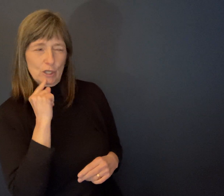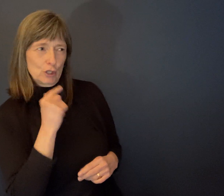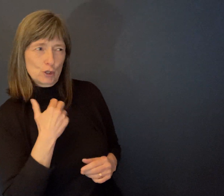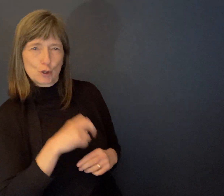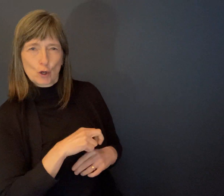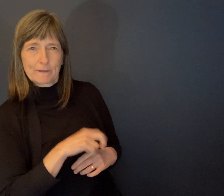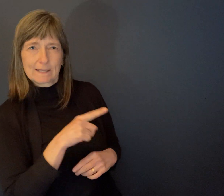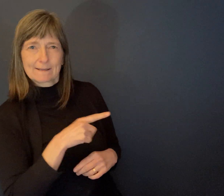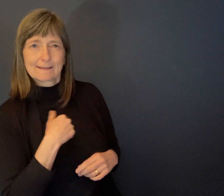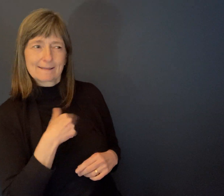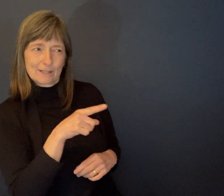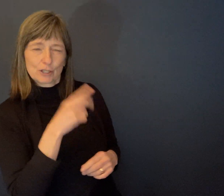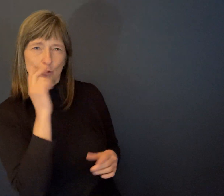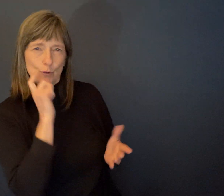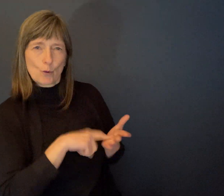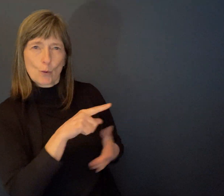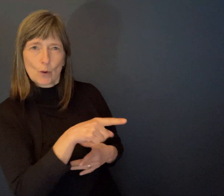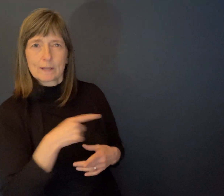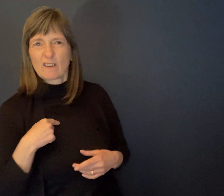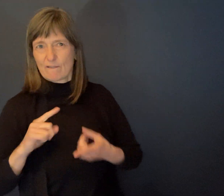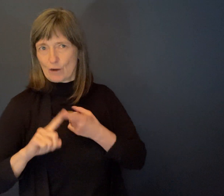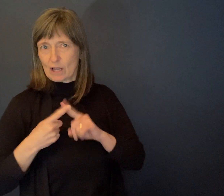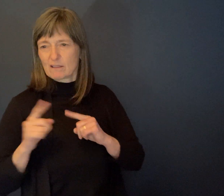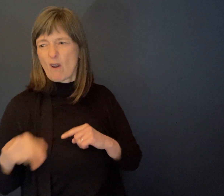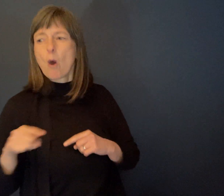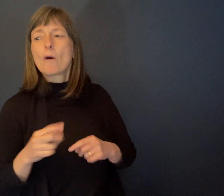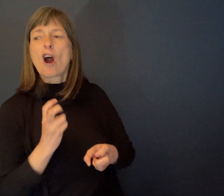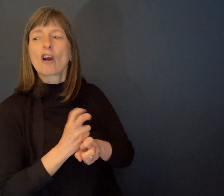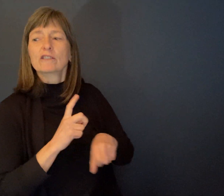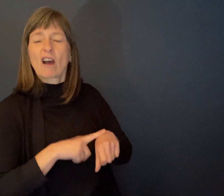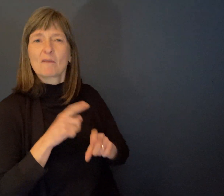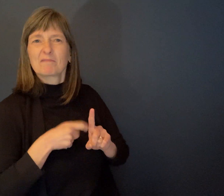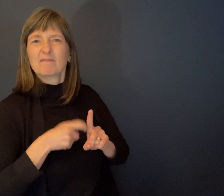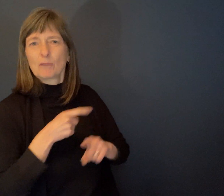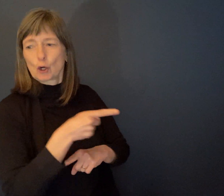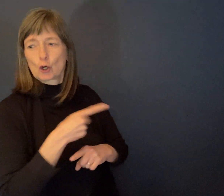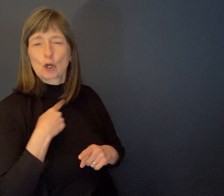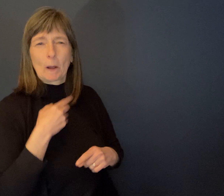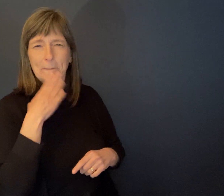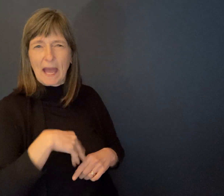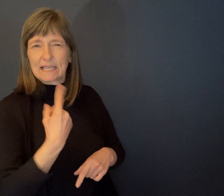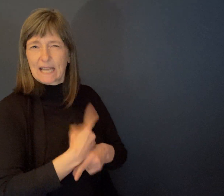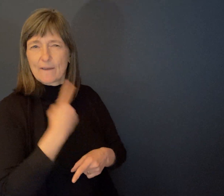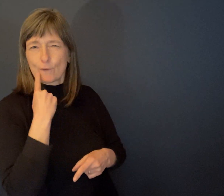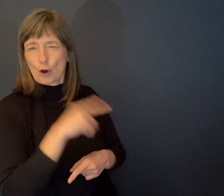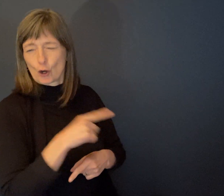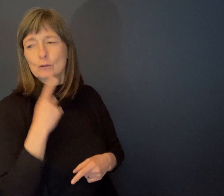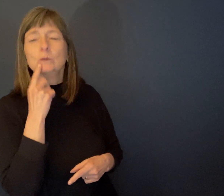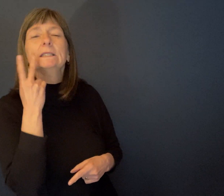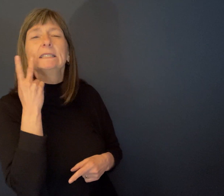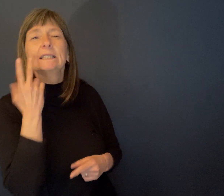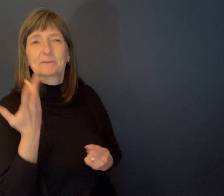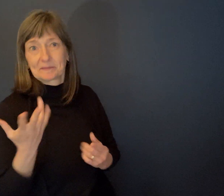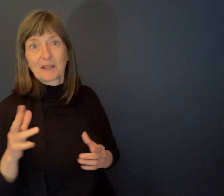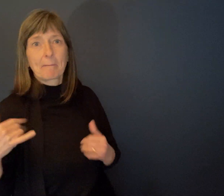of it. So he'd say to his buddies, now let's give her a hard time. Let's make this day really, really difficult for her. And they did.